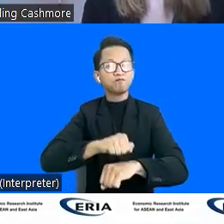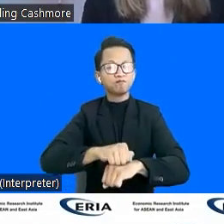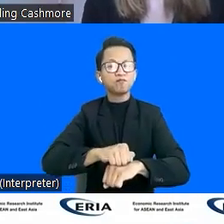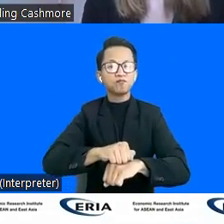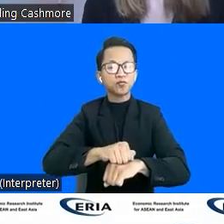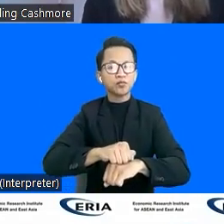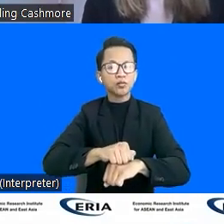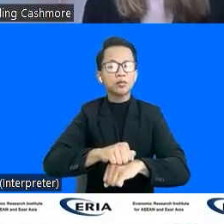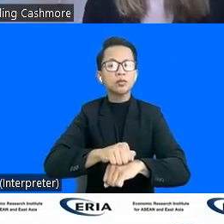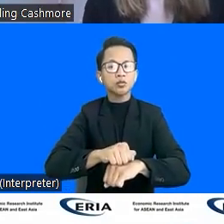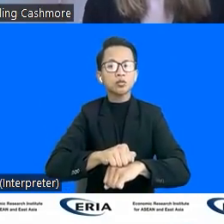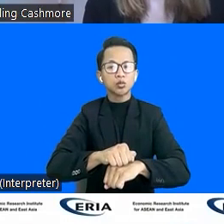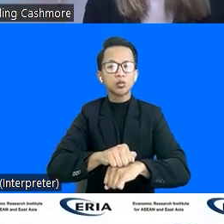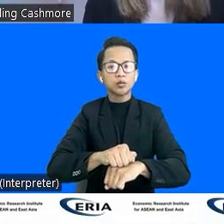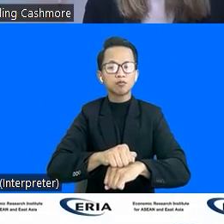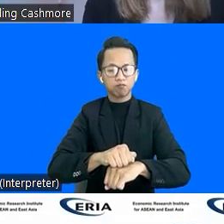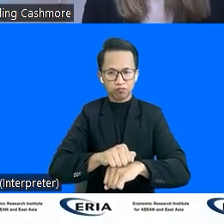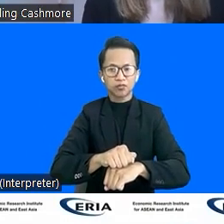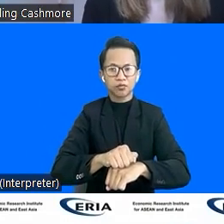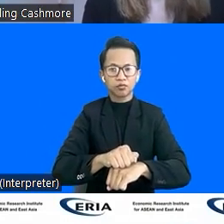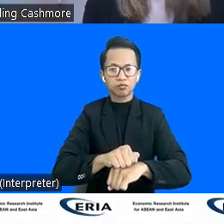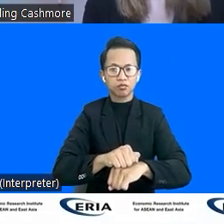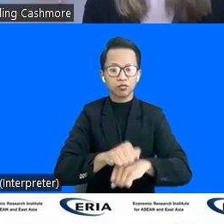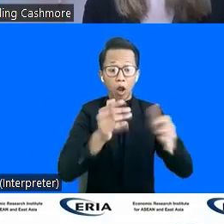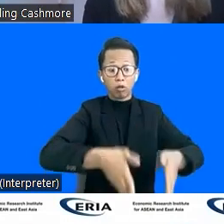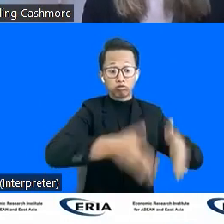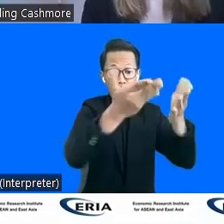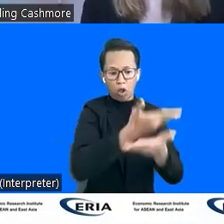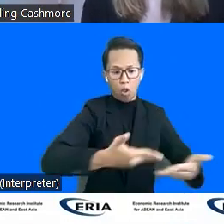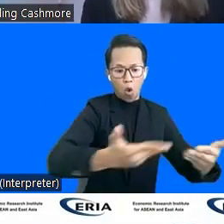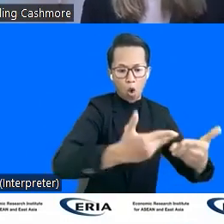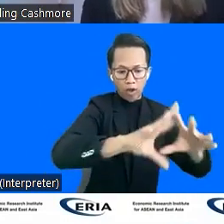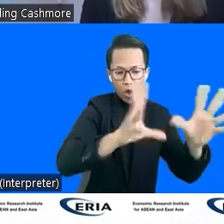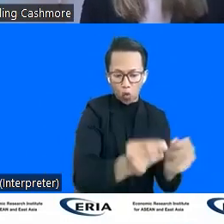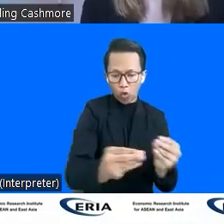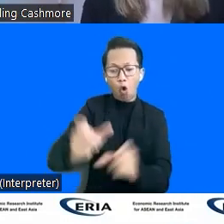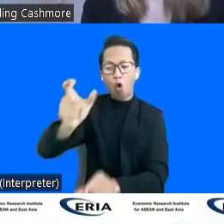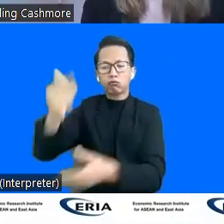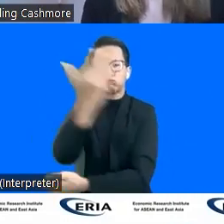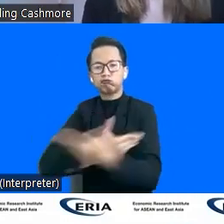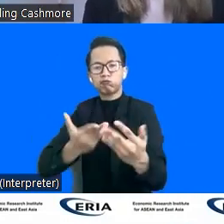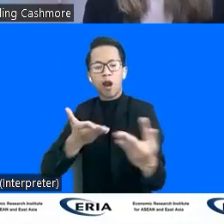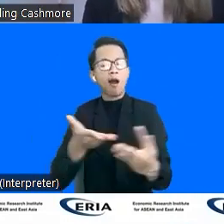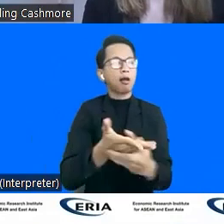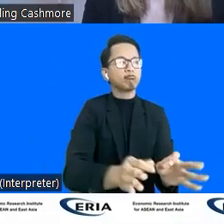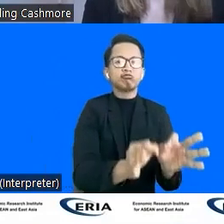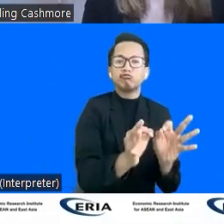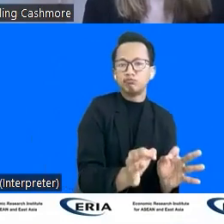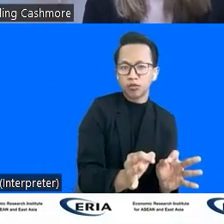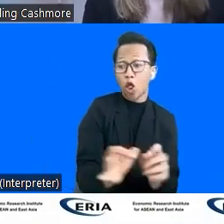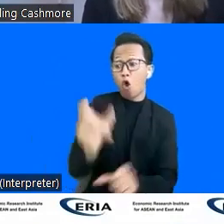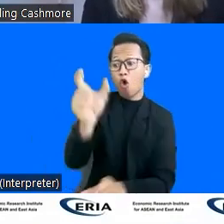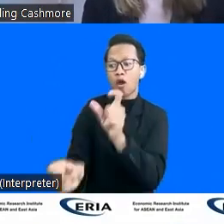of its citizens with disabilities into the built environment. So that's pedestrian crossings that allow people with